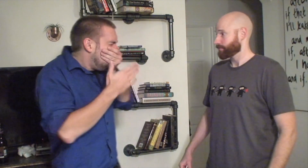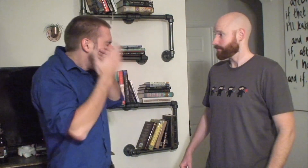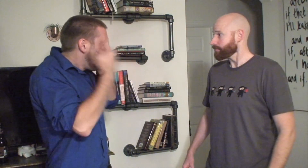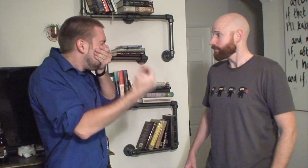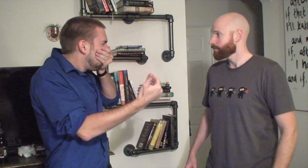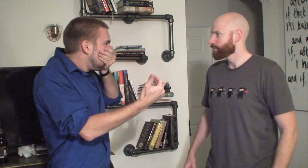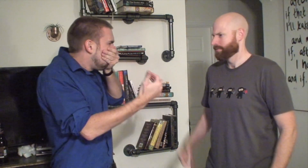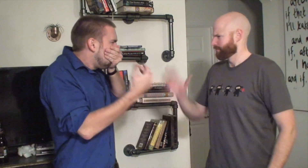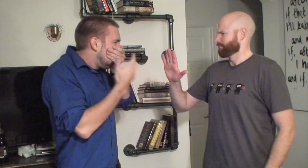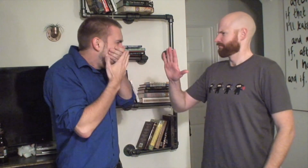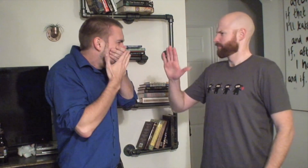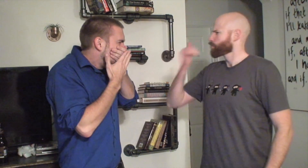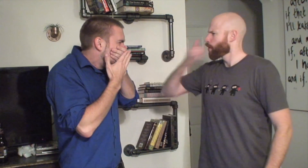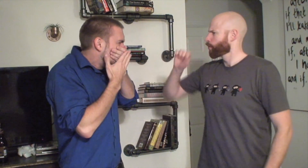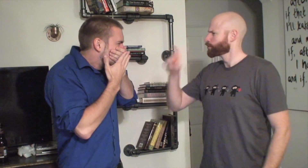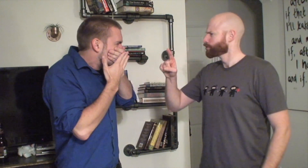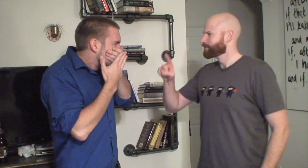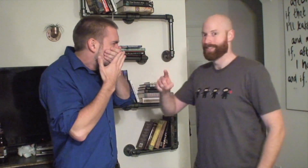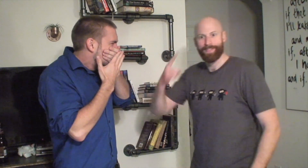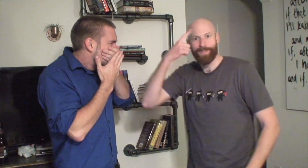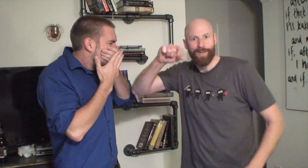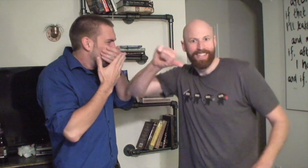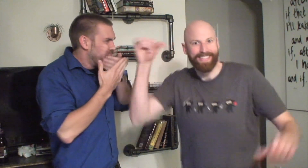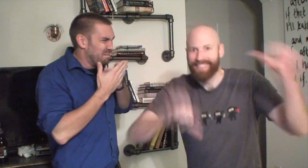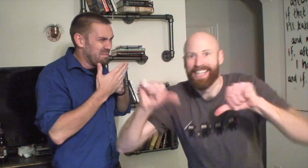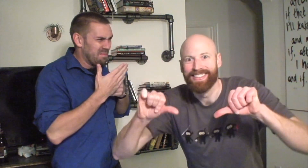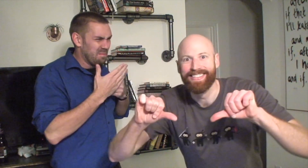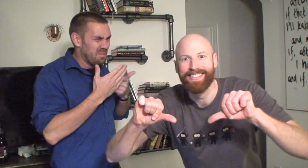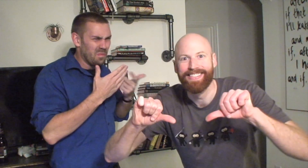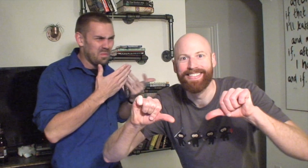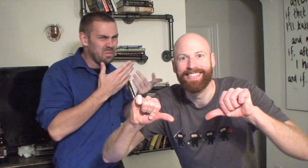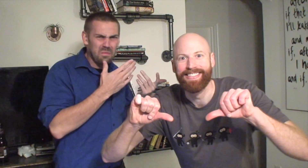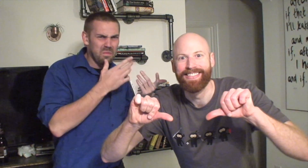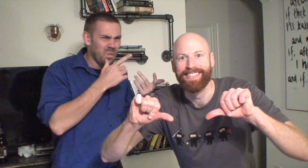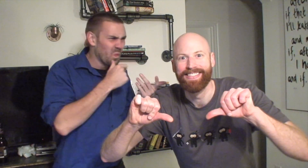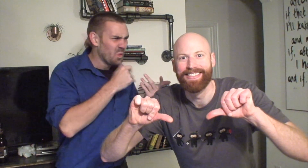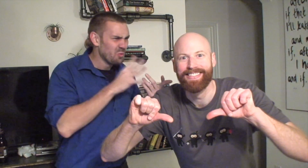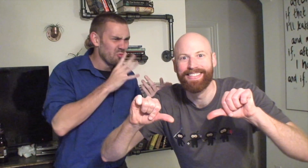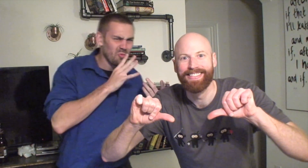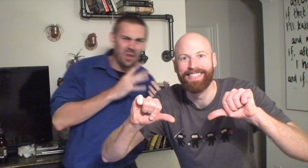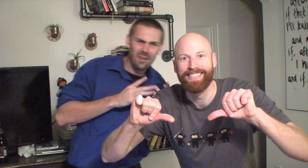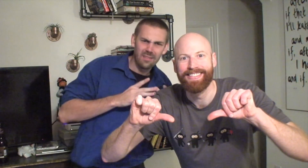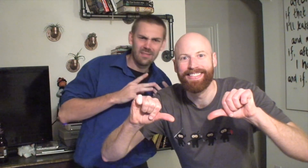why wrong question but for science who are you talking to